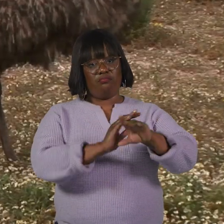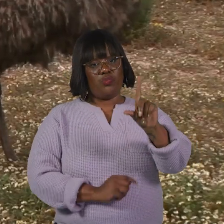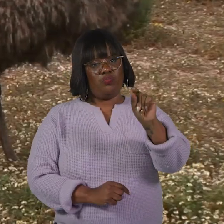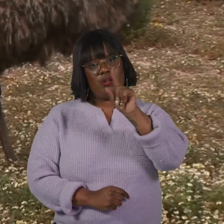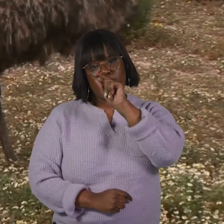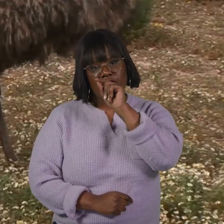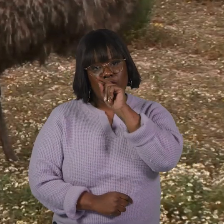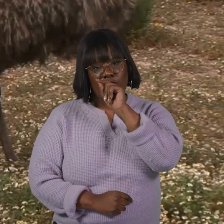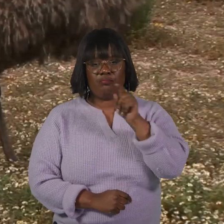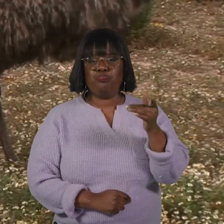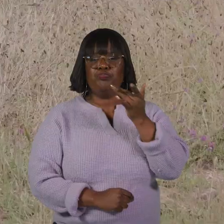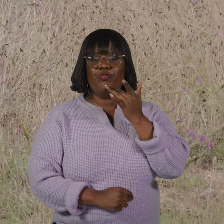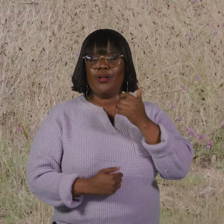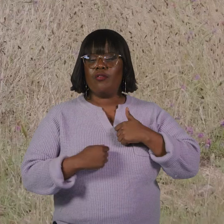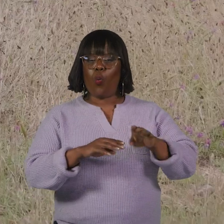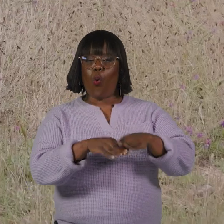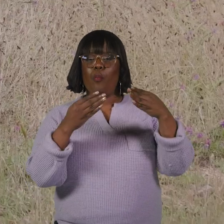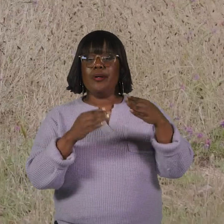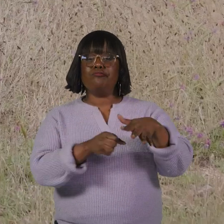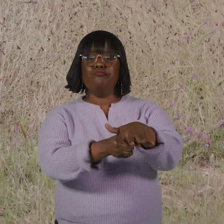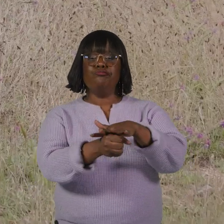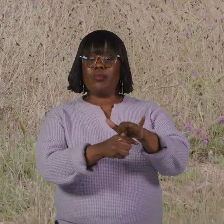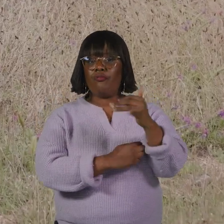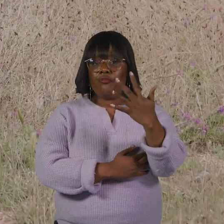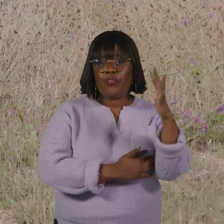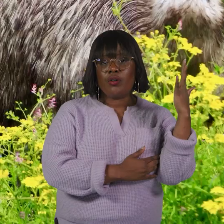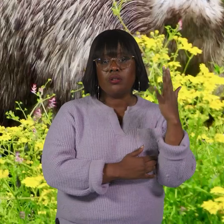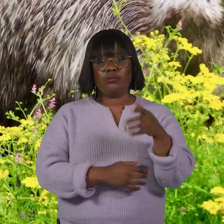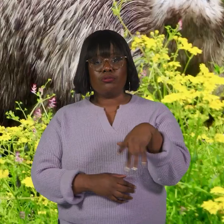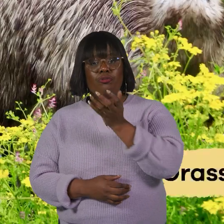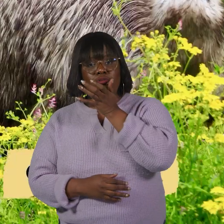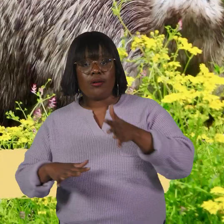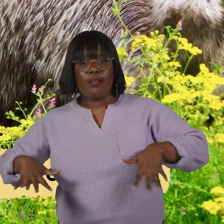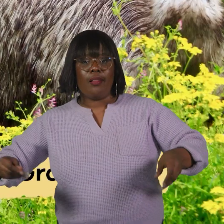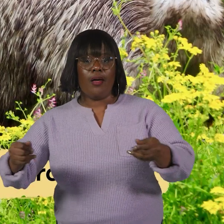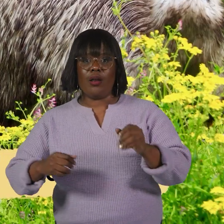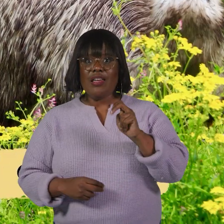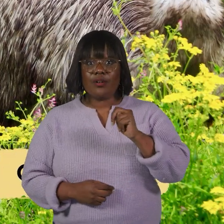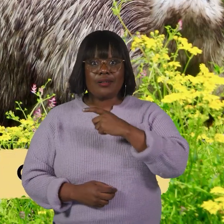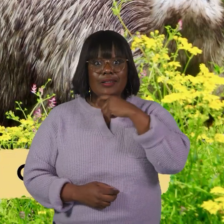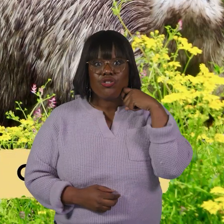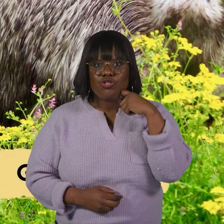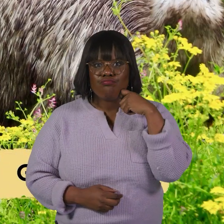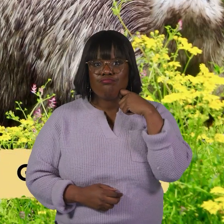20 birds. They prefer open areas, like forests, grasslands, and even deserts.